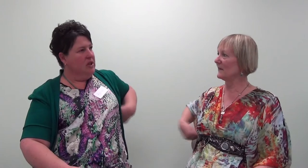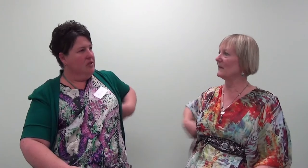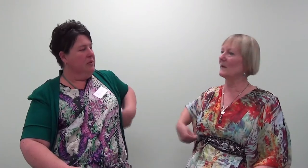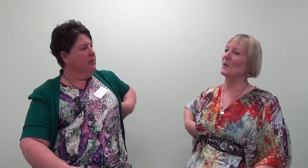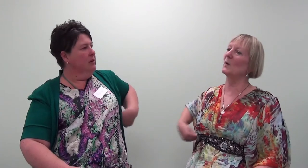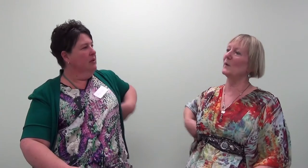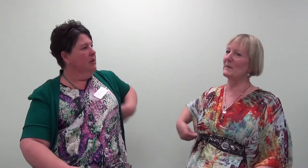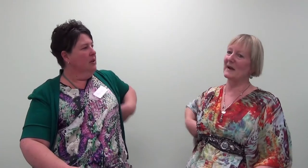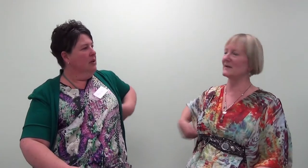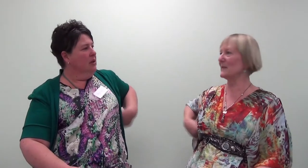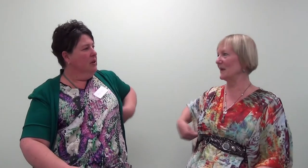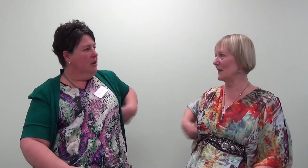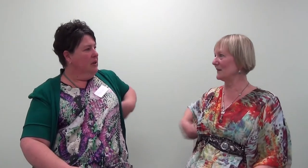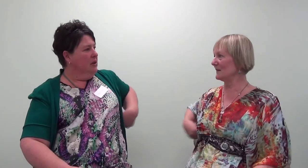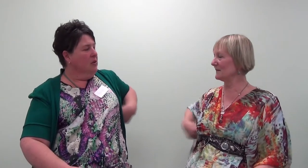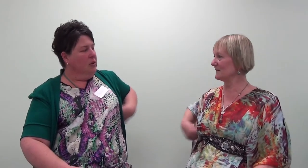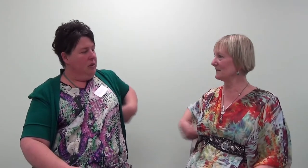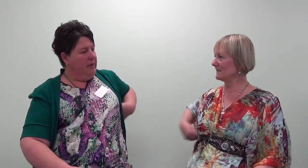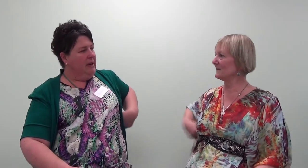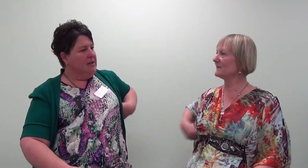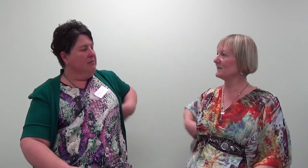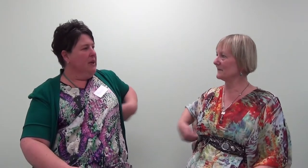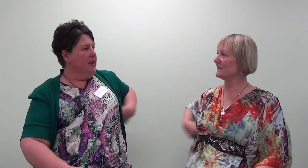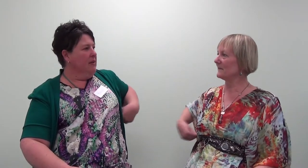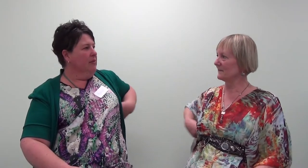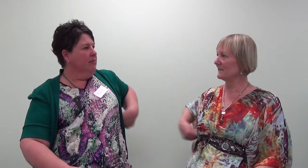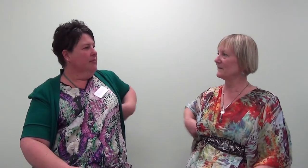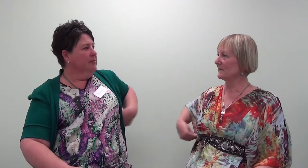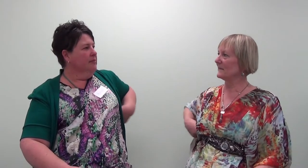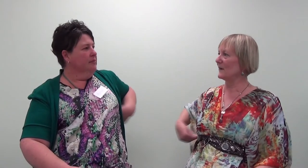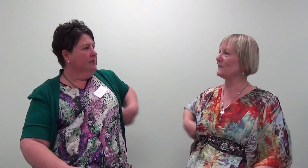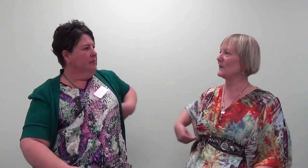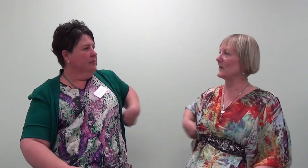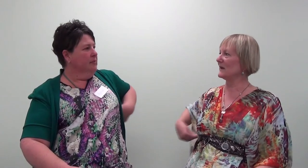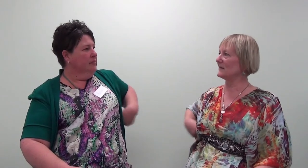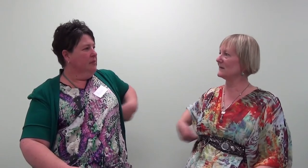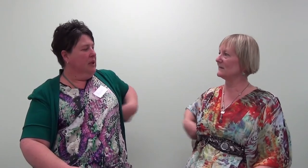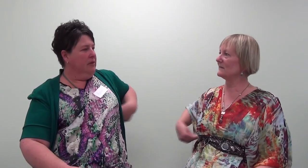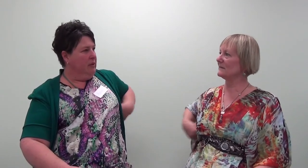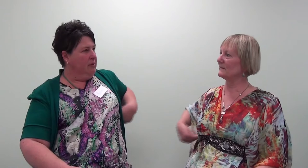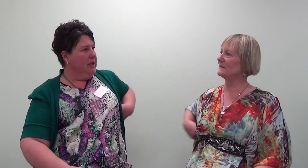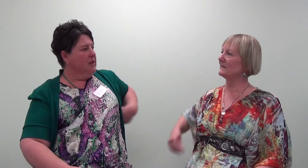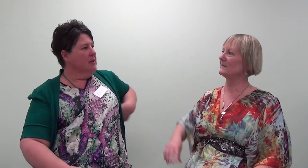judgment all the way back to me then all the way back to me then and feel peace and feel peace